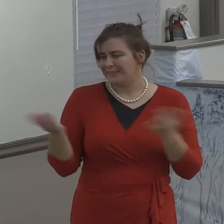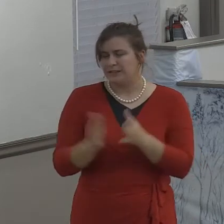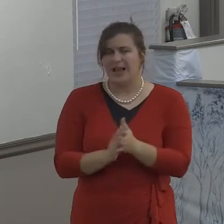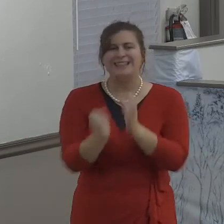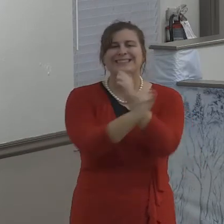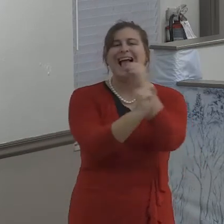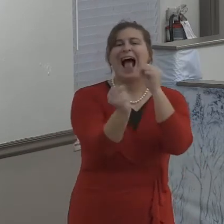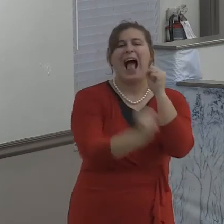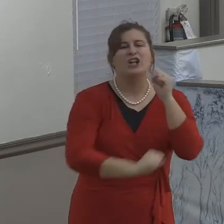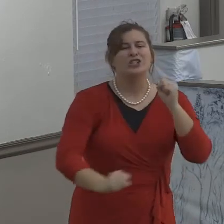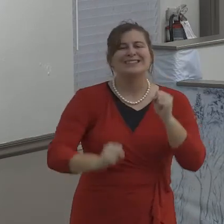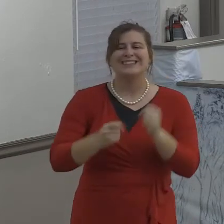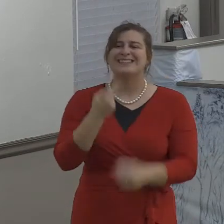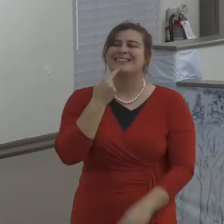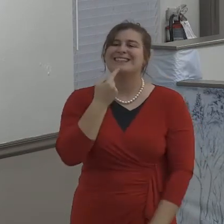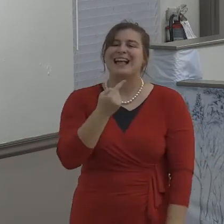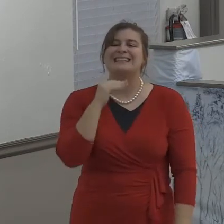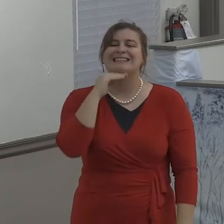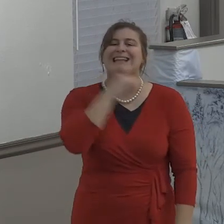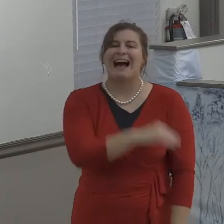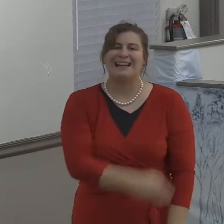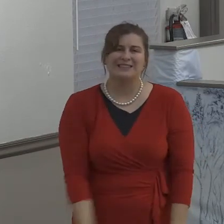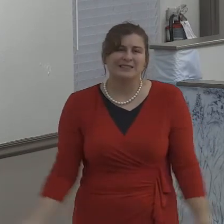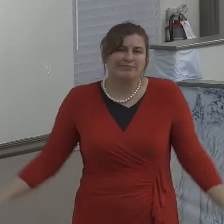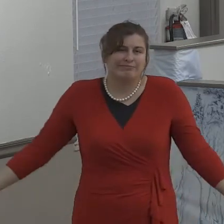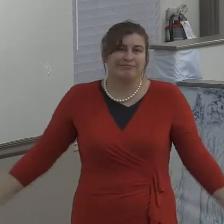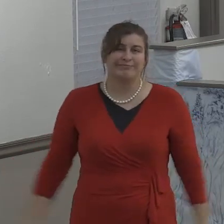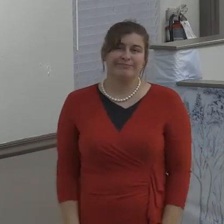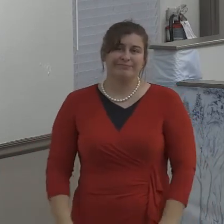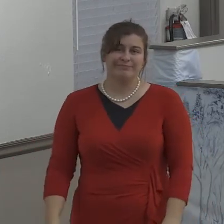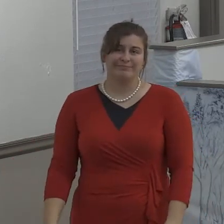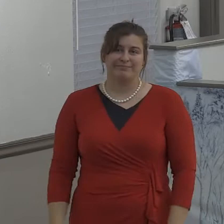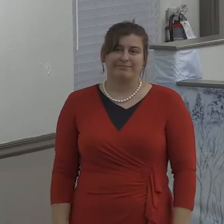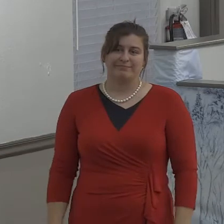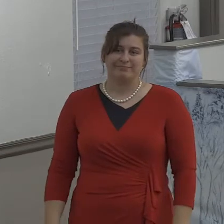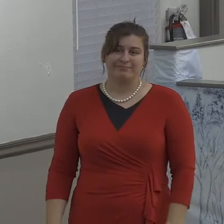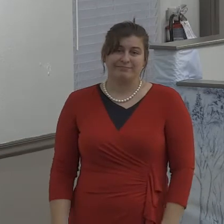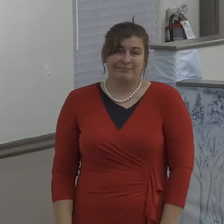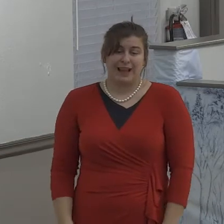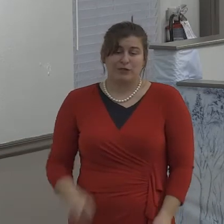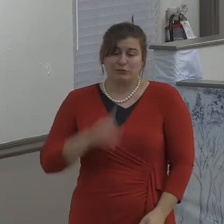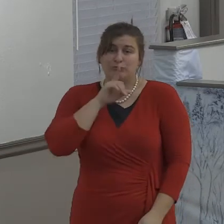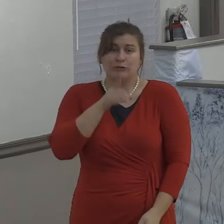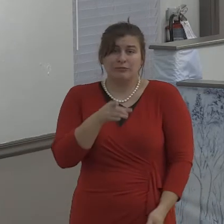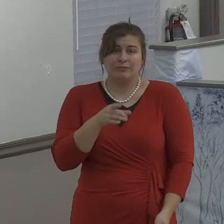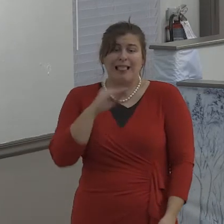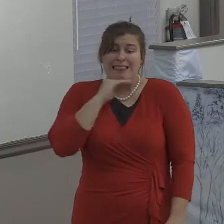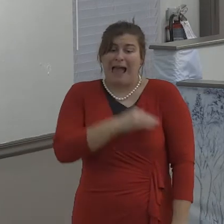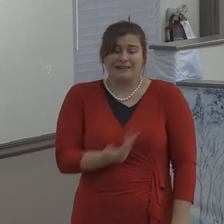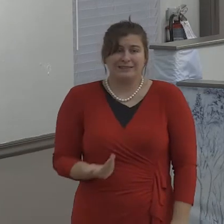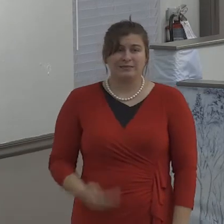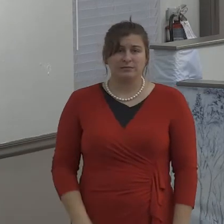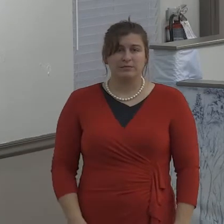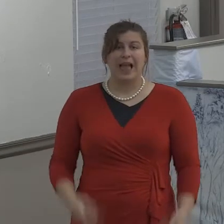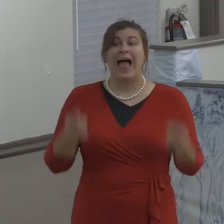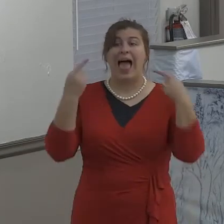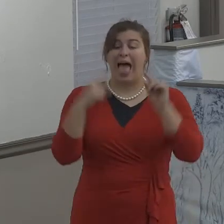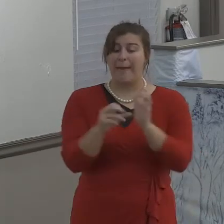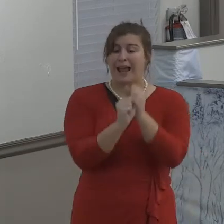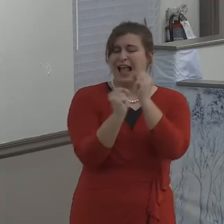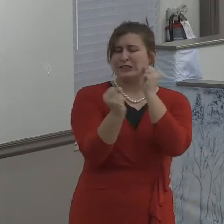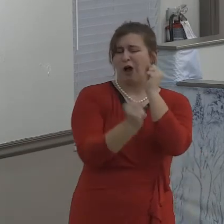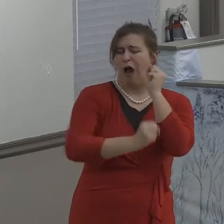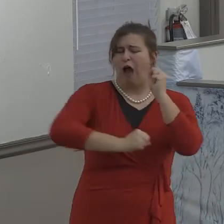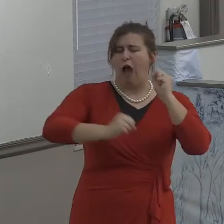Because words spoken sometimes cut very, very deeply. in Ephesians chapter